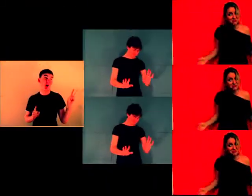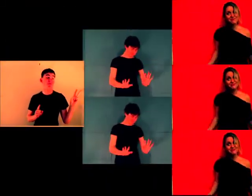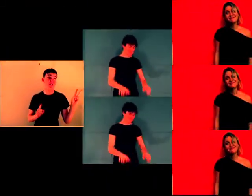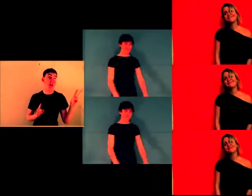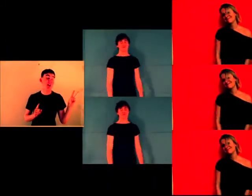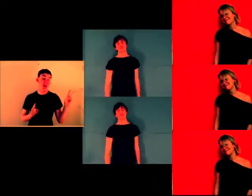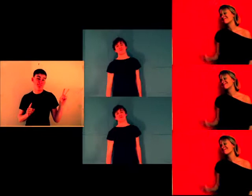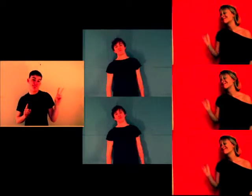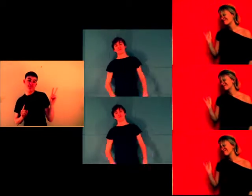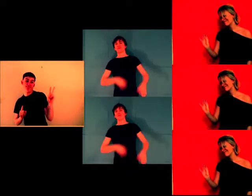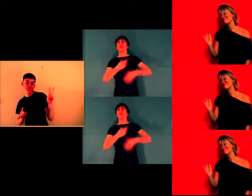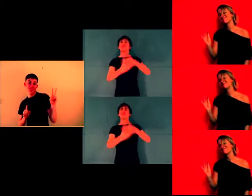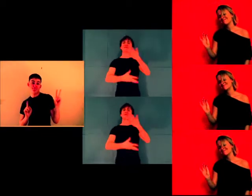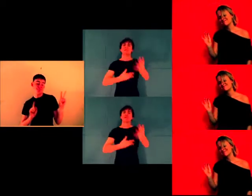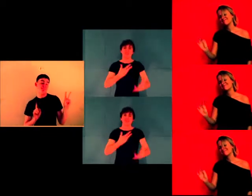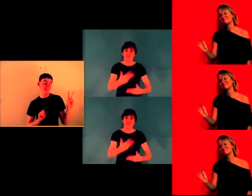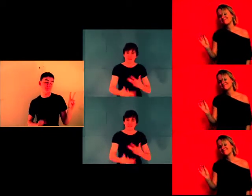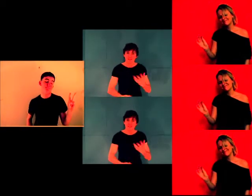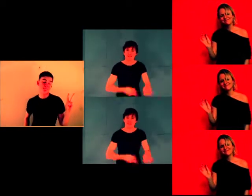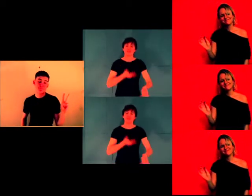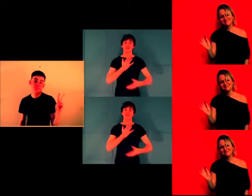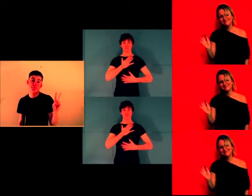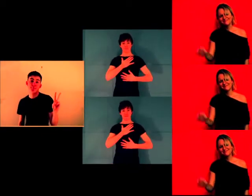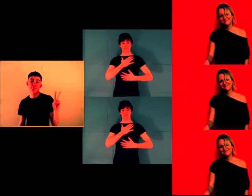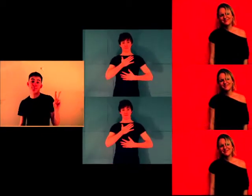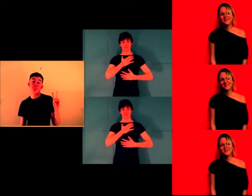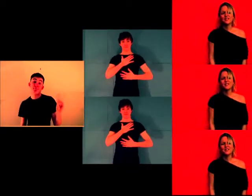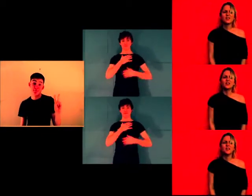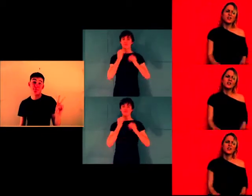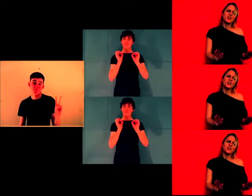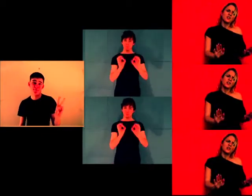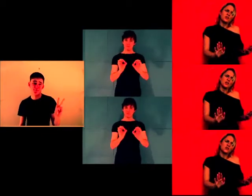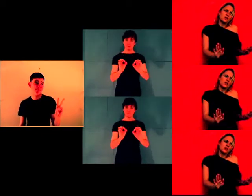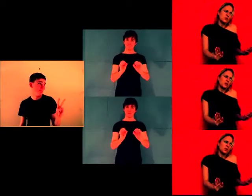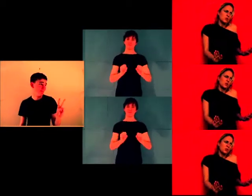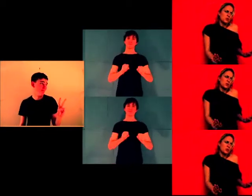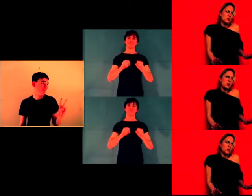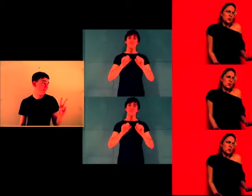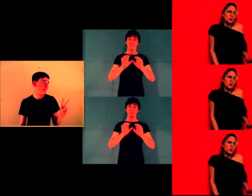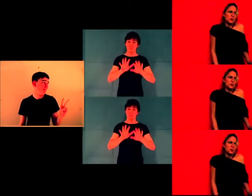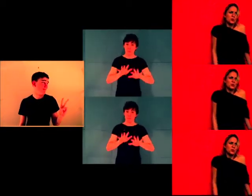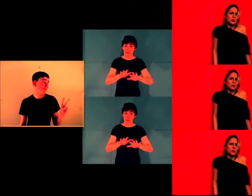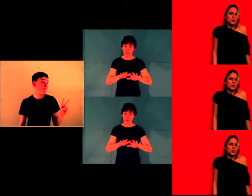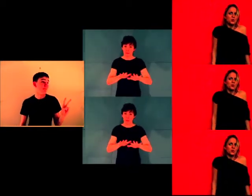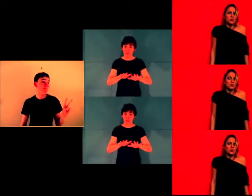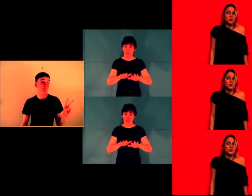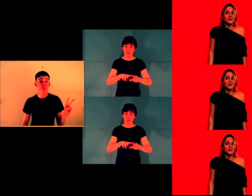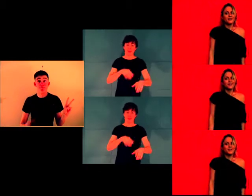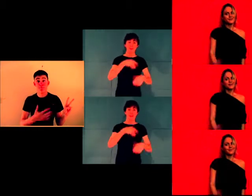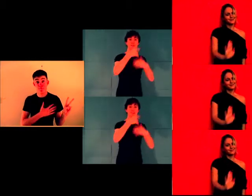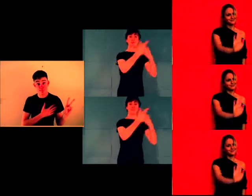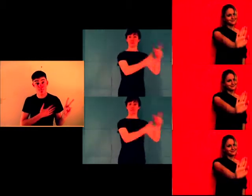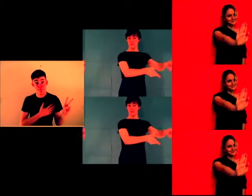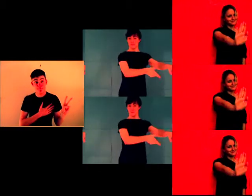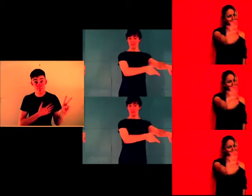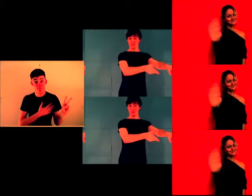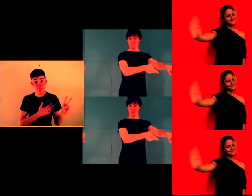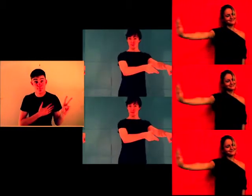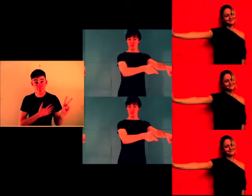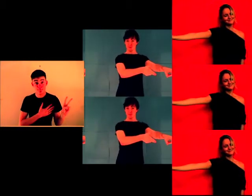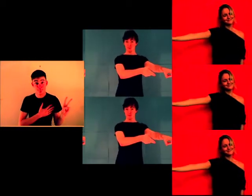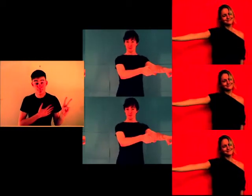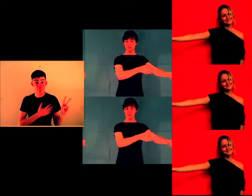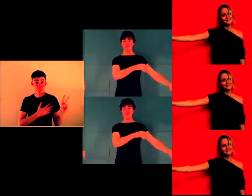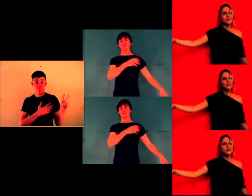It is part of the journey. I genuinely believe that. Be careful it does not become your destination.